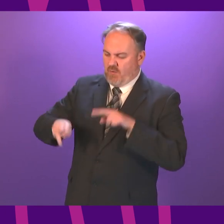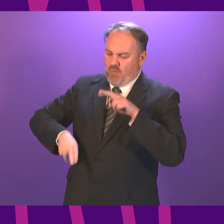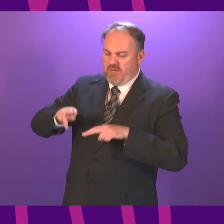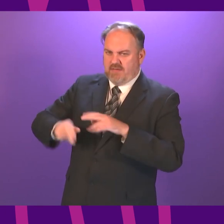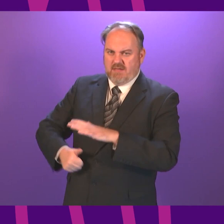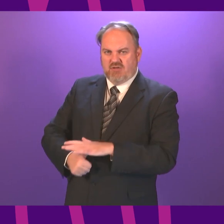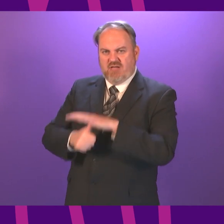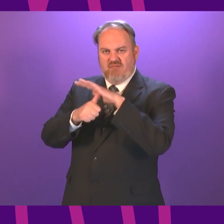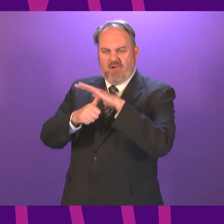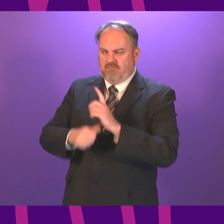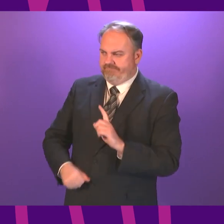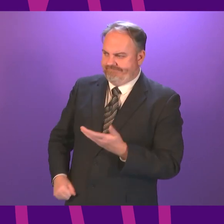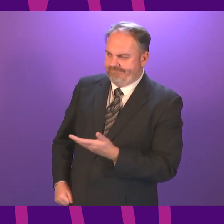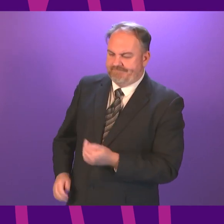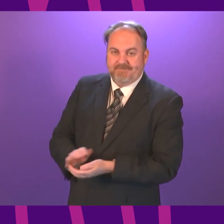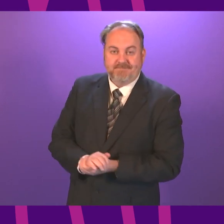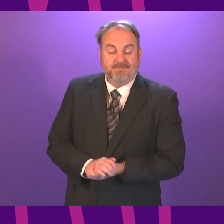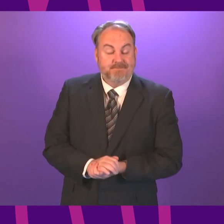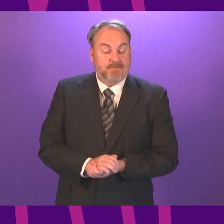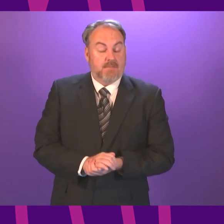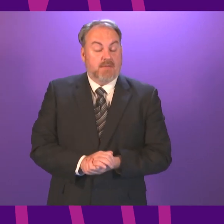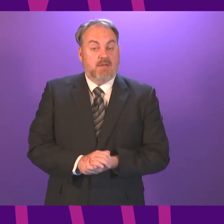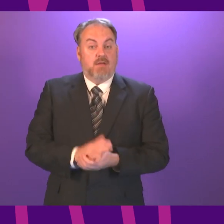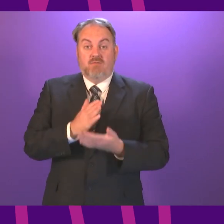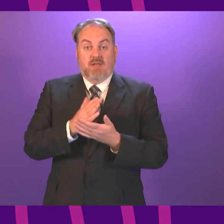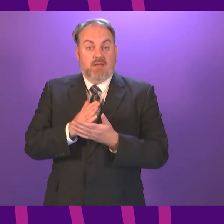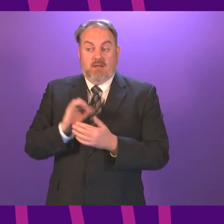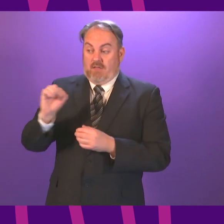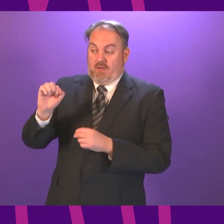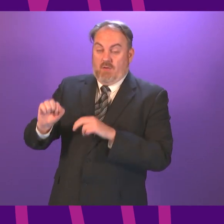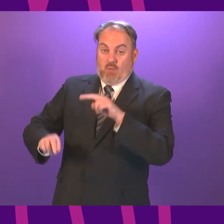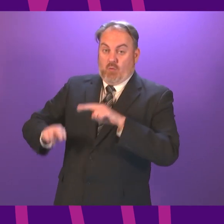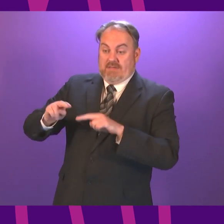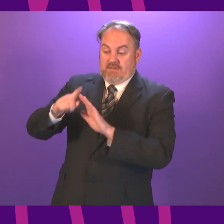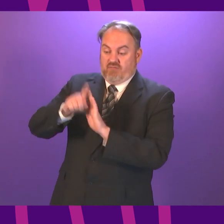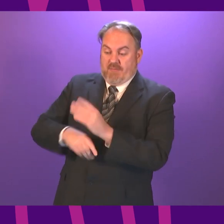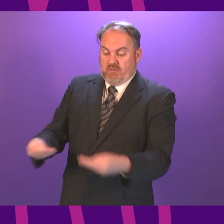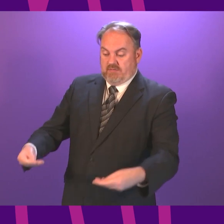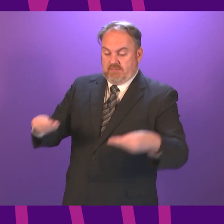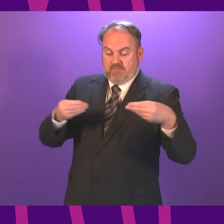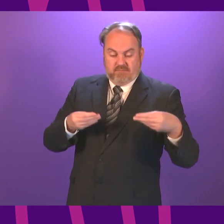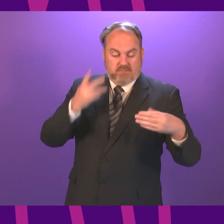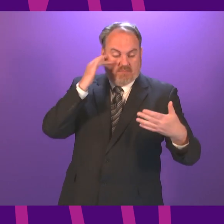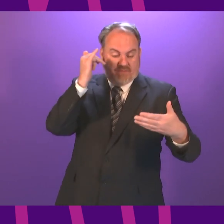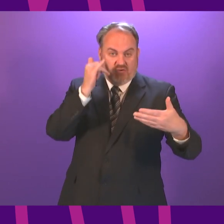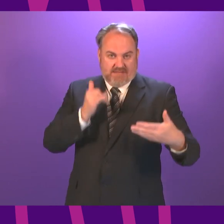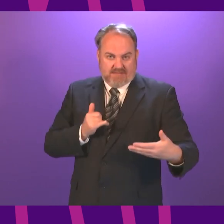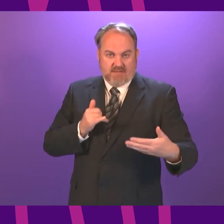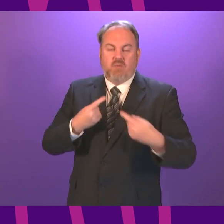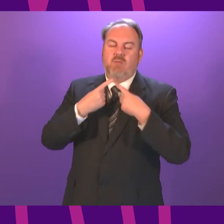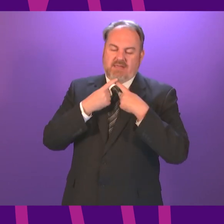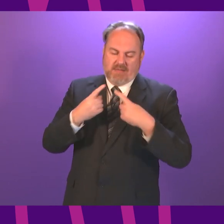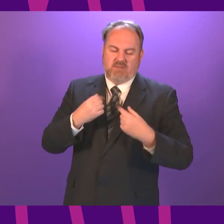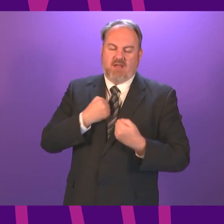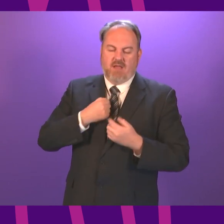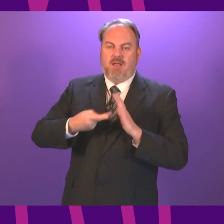First Minister We respond to all Audit Scotland reports and we set out the steps that we will be taking